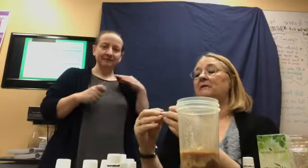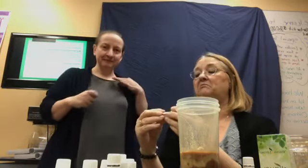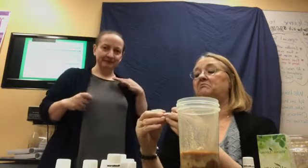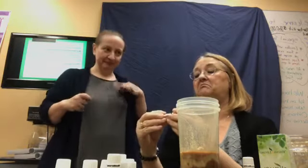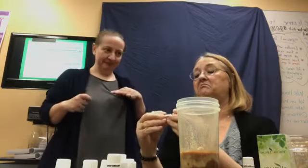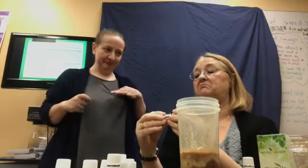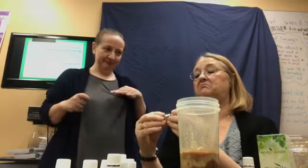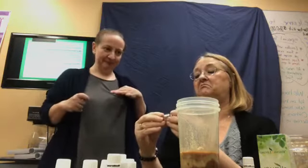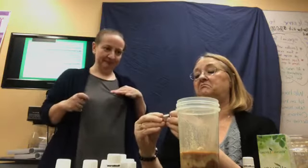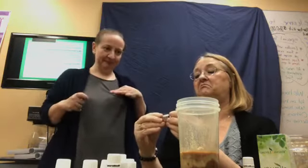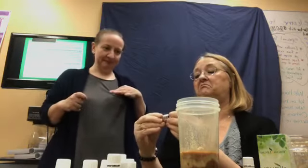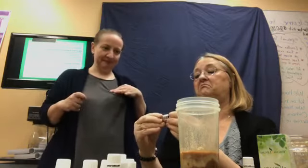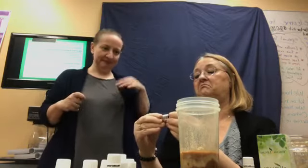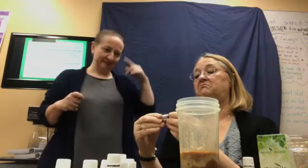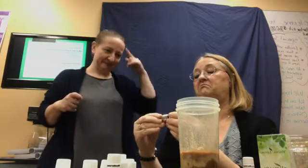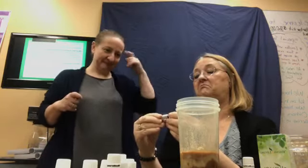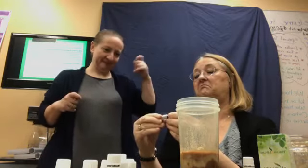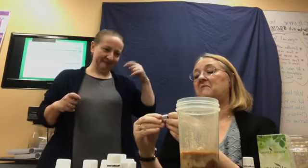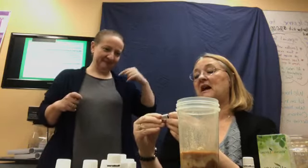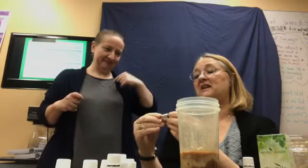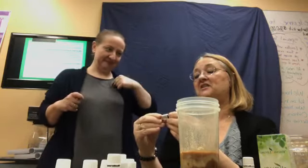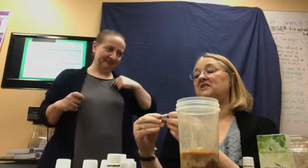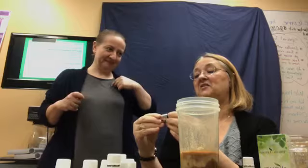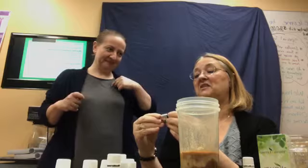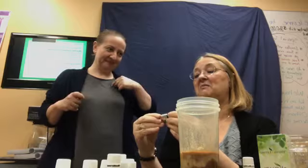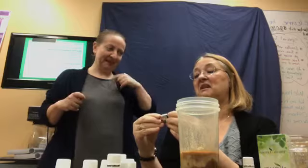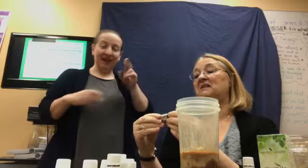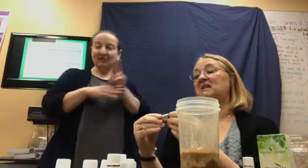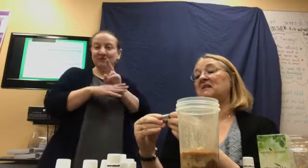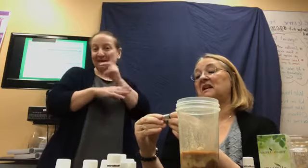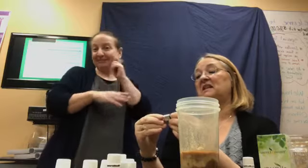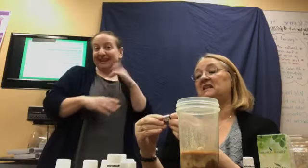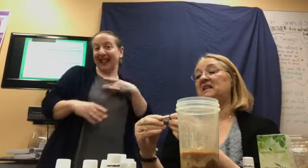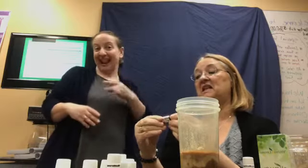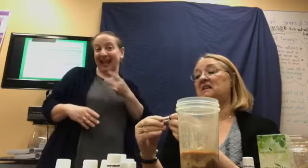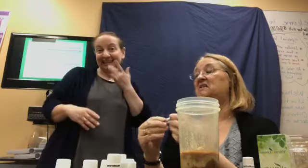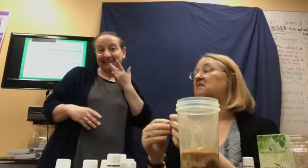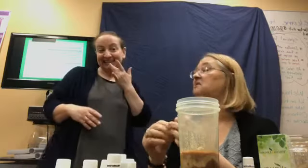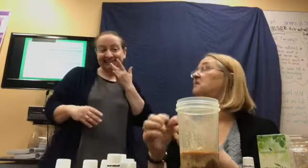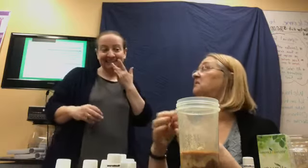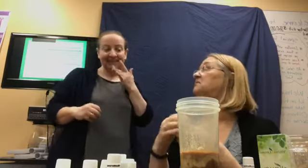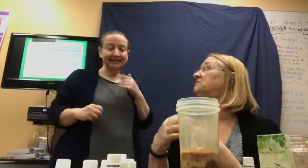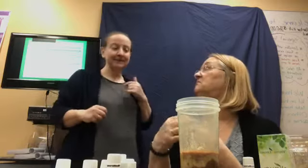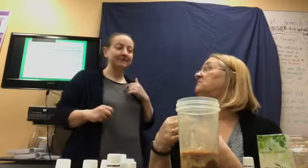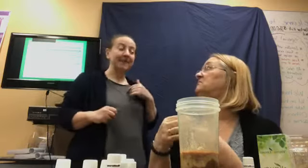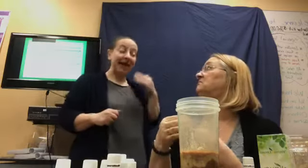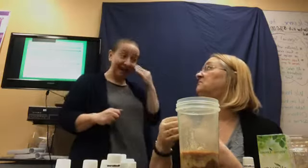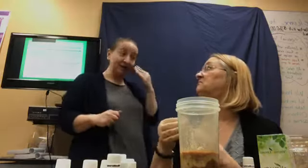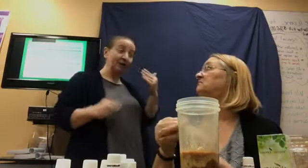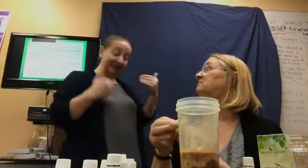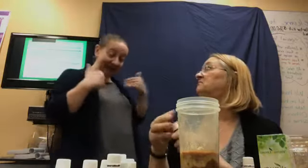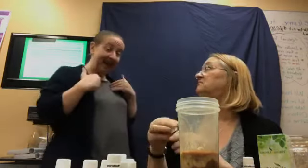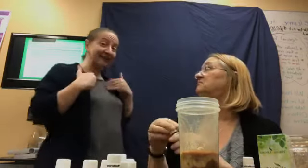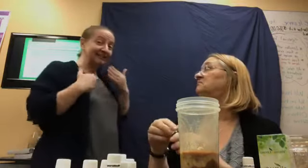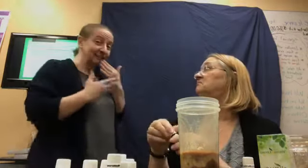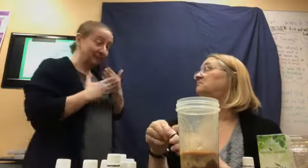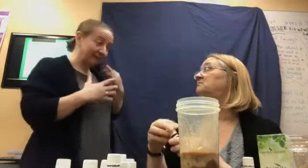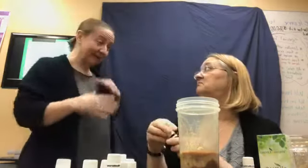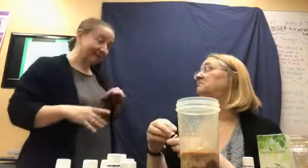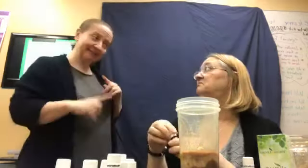I just use it because I like the taste. I know it has good benefits,